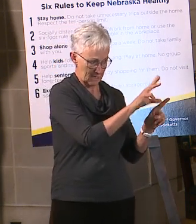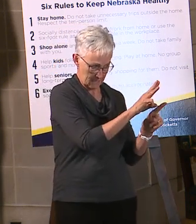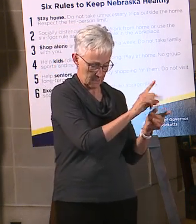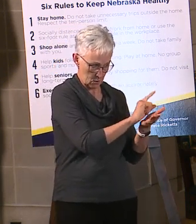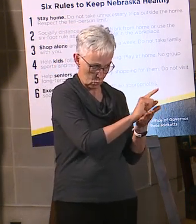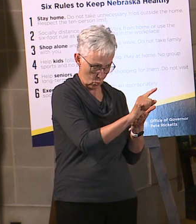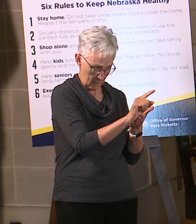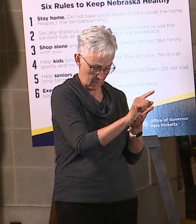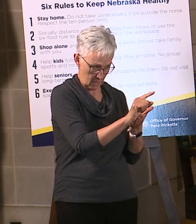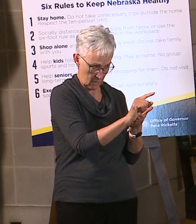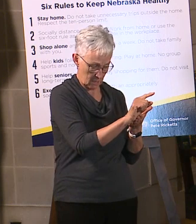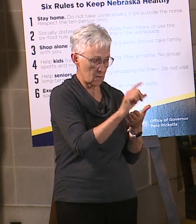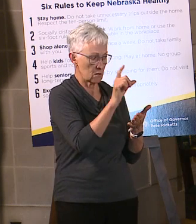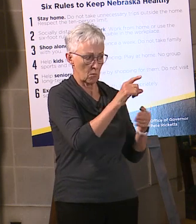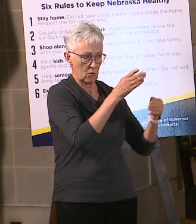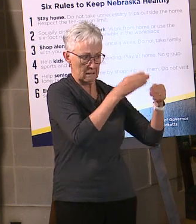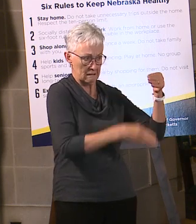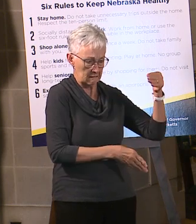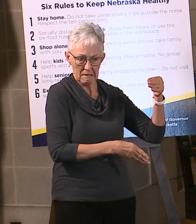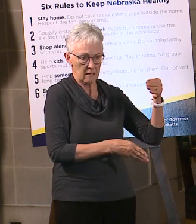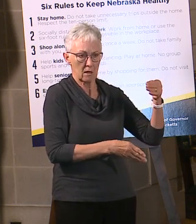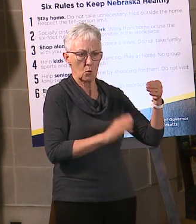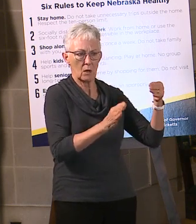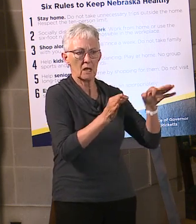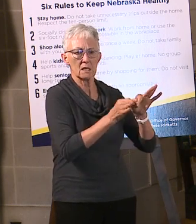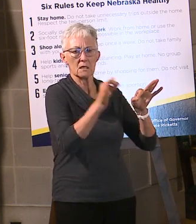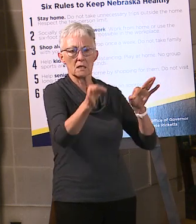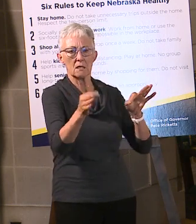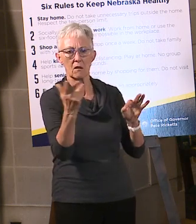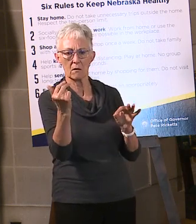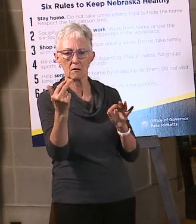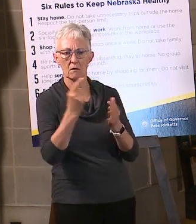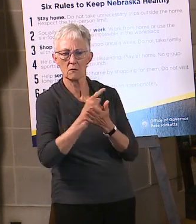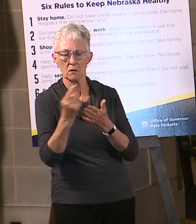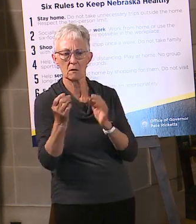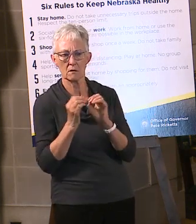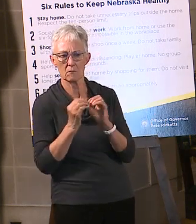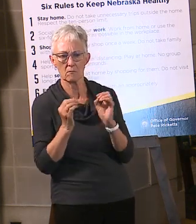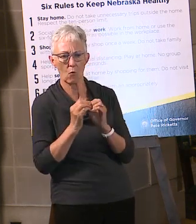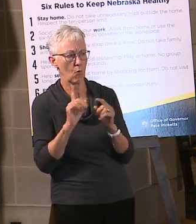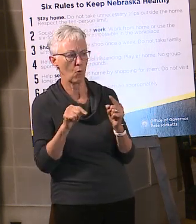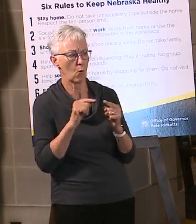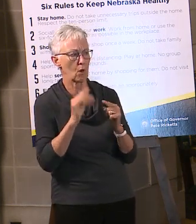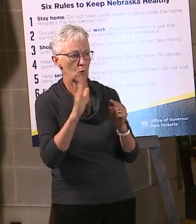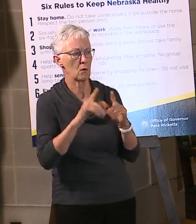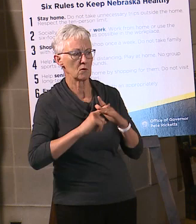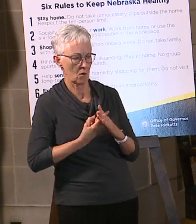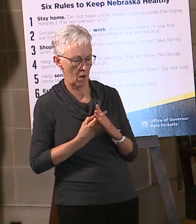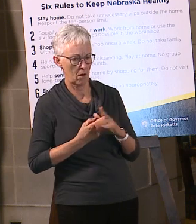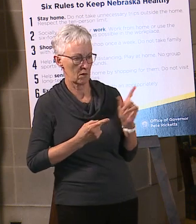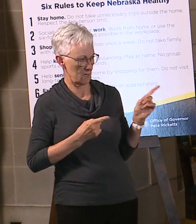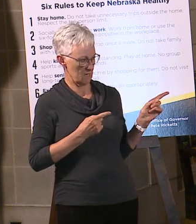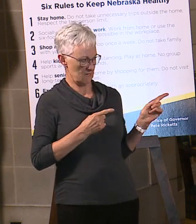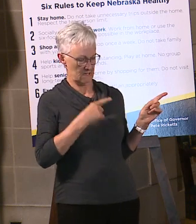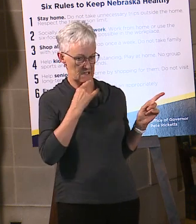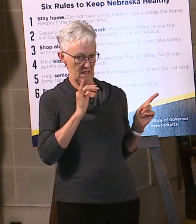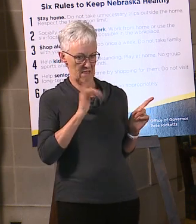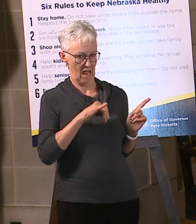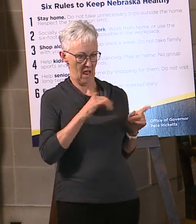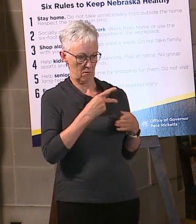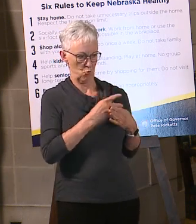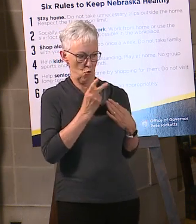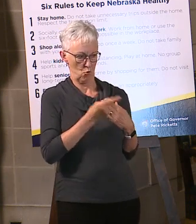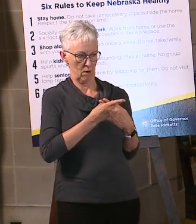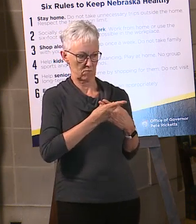software is supposed to be implemented tomorrow and so the payments will get processed over the weekend. So thanks for asking about that one. That's one that we've